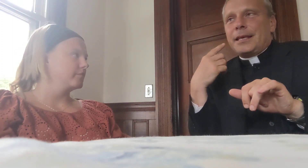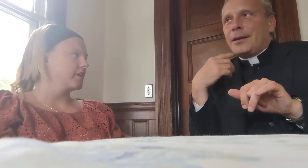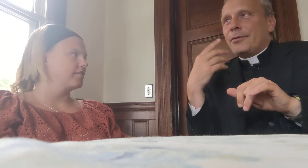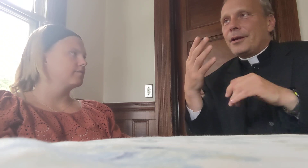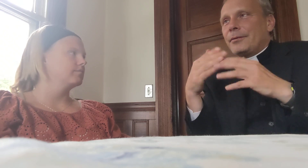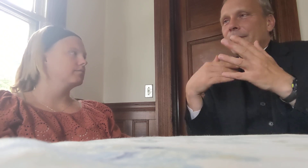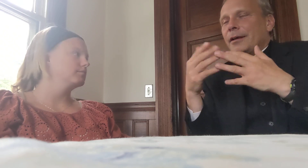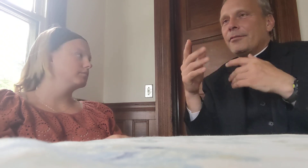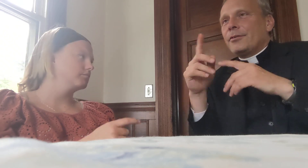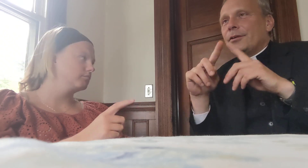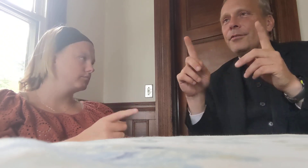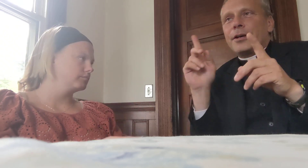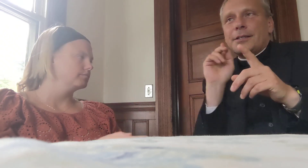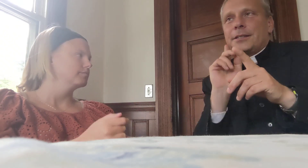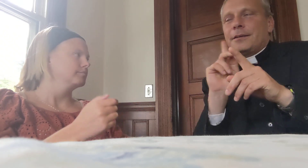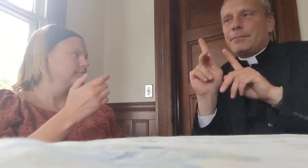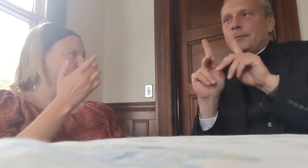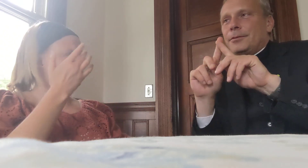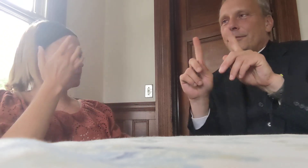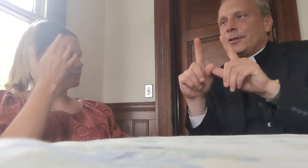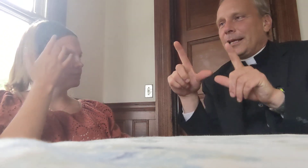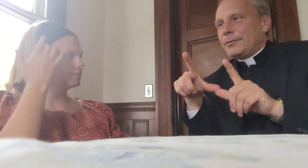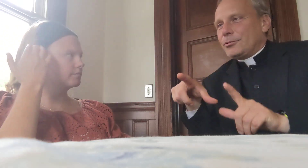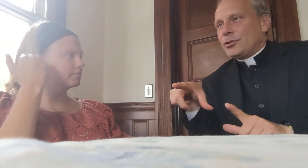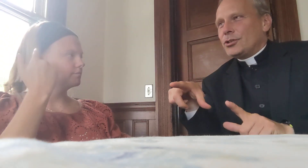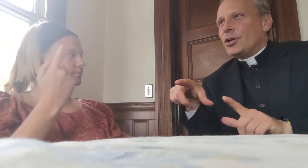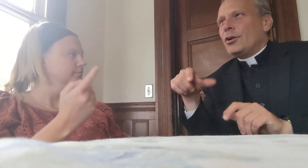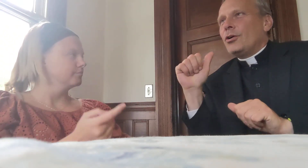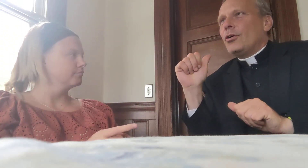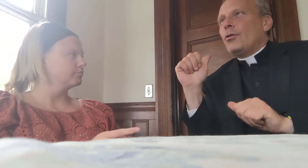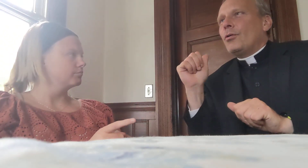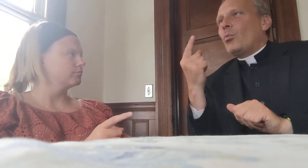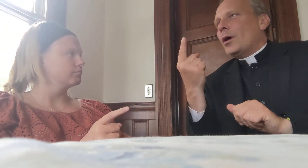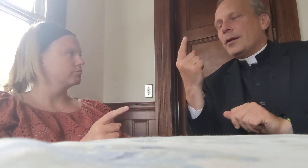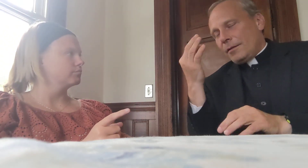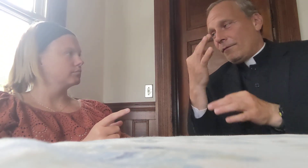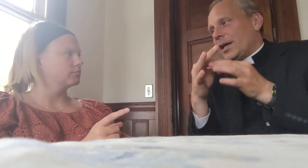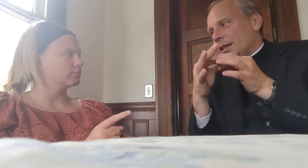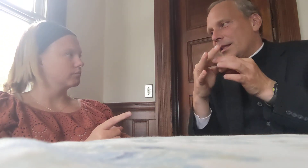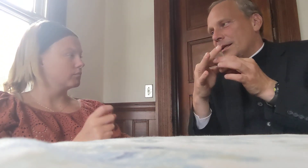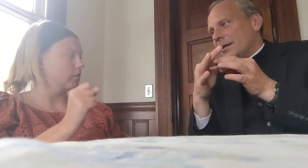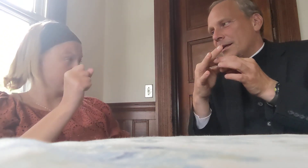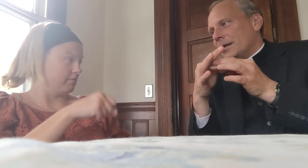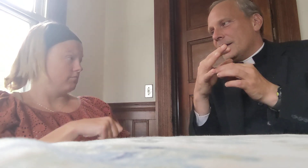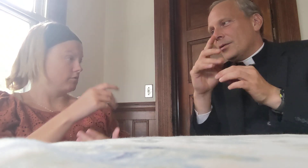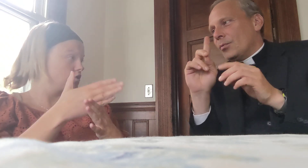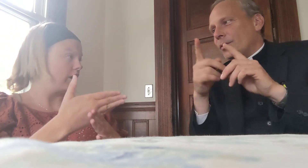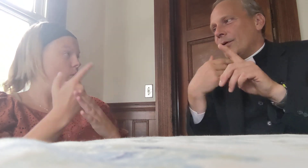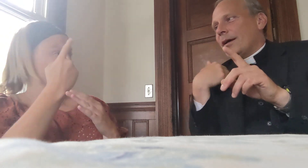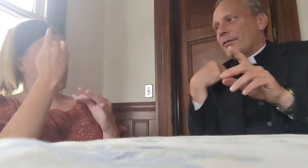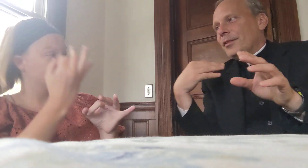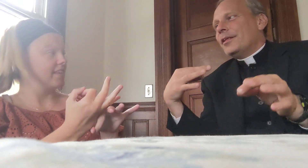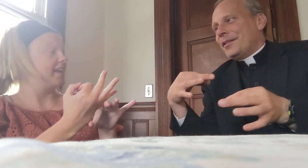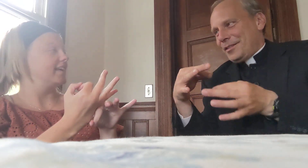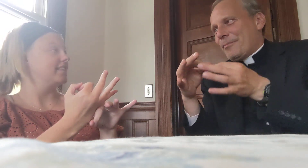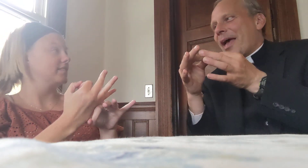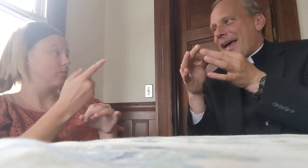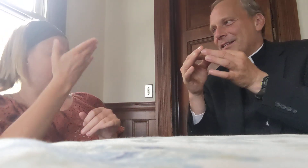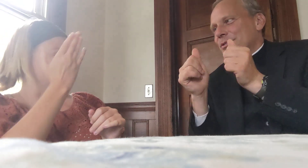hearing, whatever, different kinds of deaf people, different languages, of one in the faith, you know, when you have the, the mass